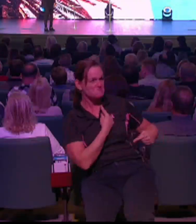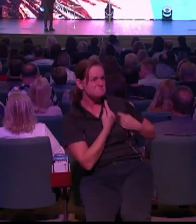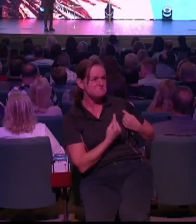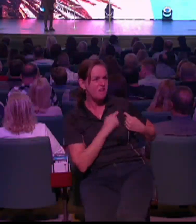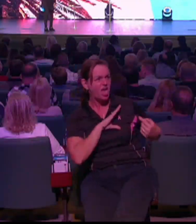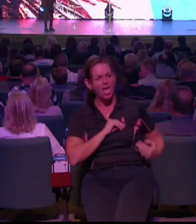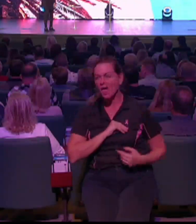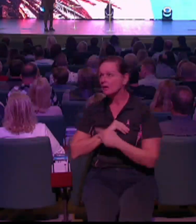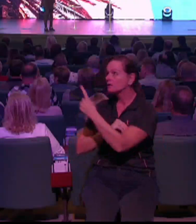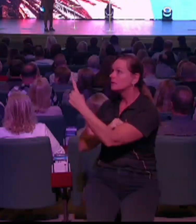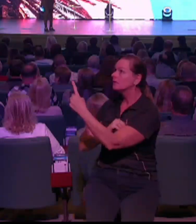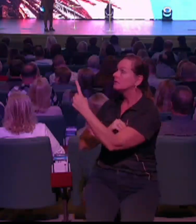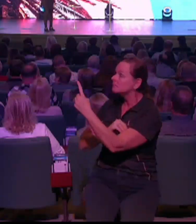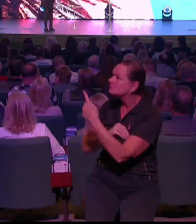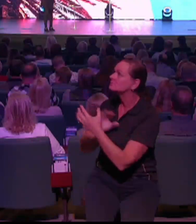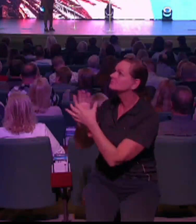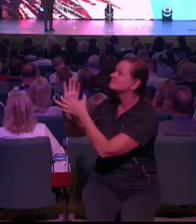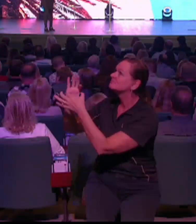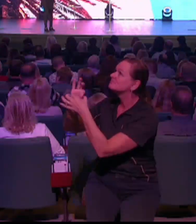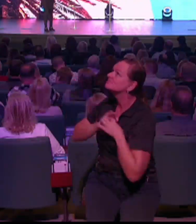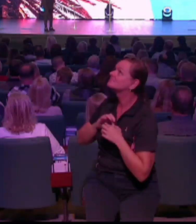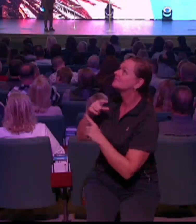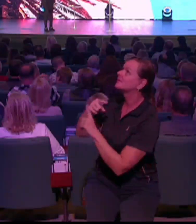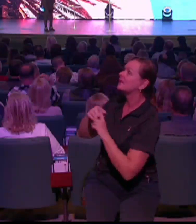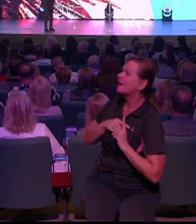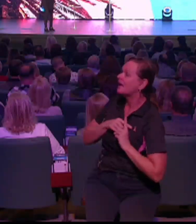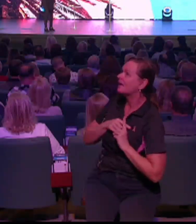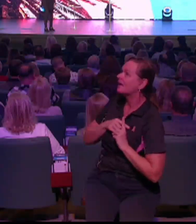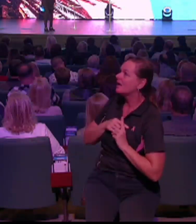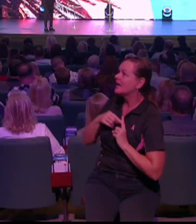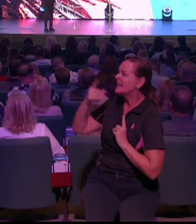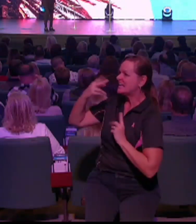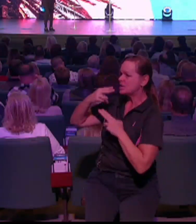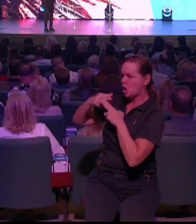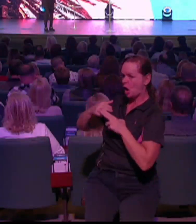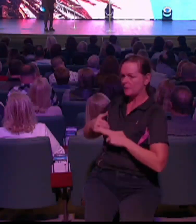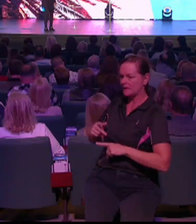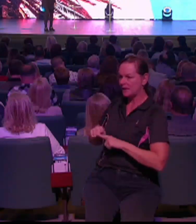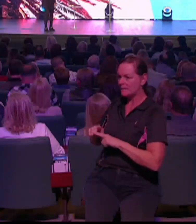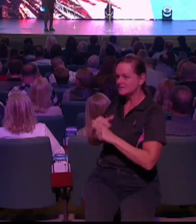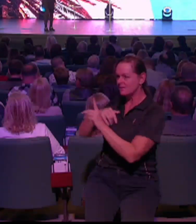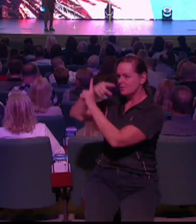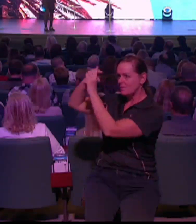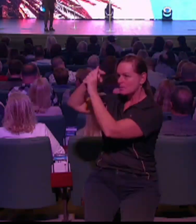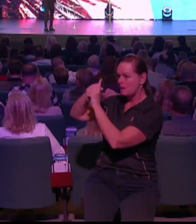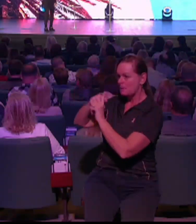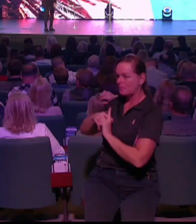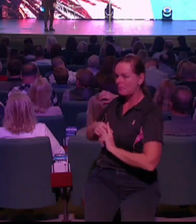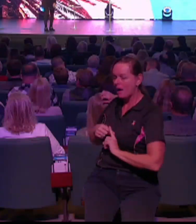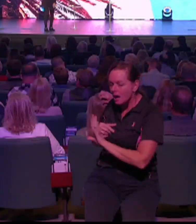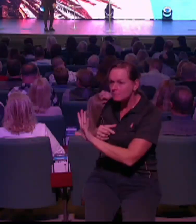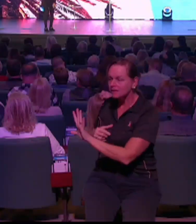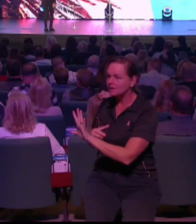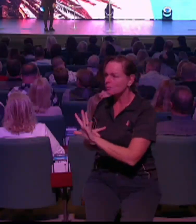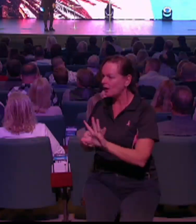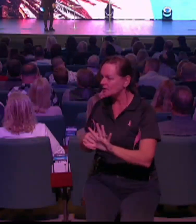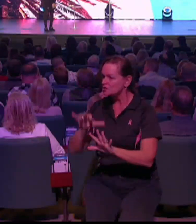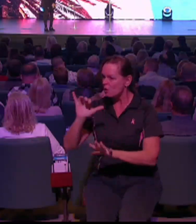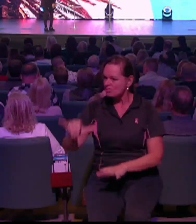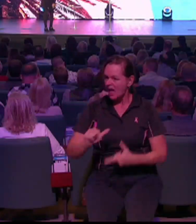speak things that made no sense about me whatsoever. God wants to call you forth by your